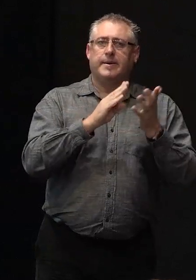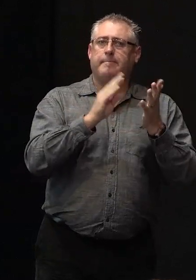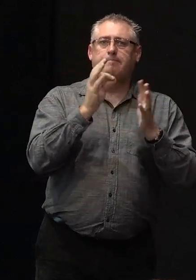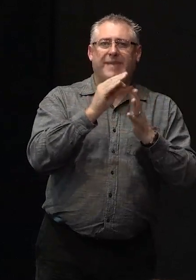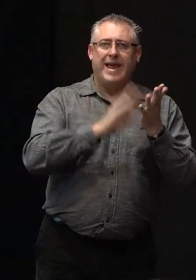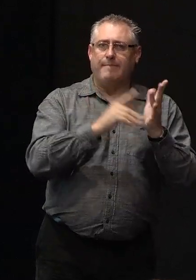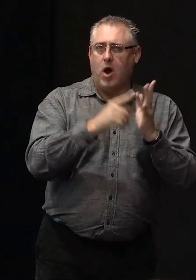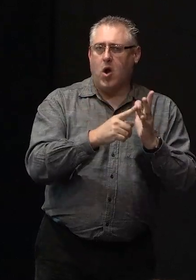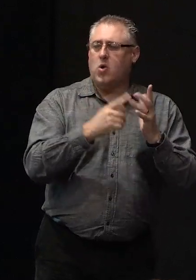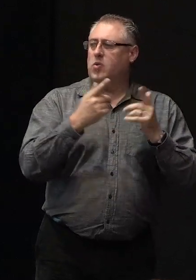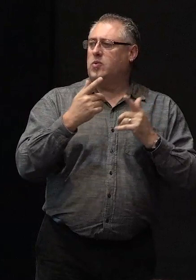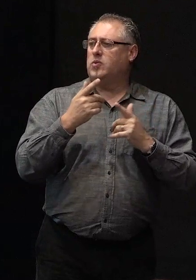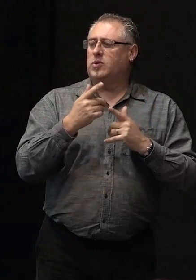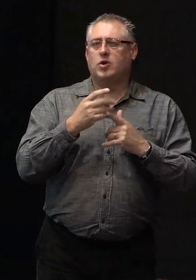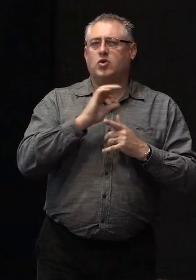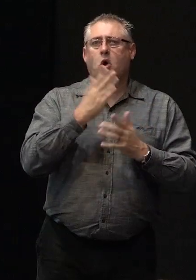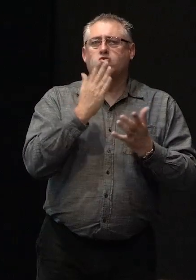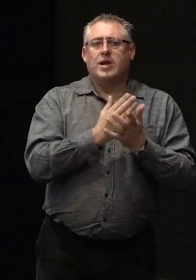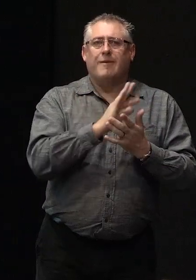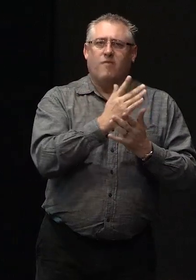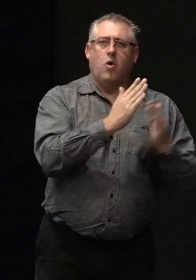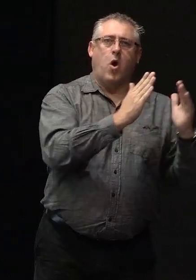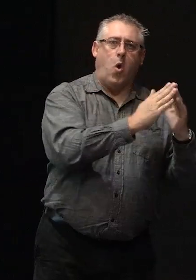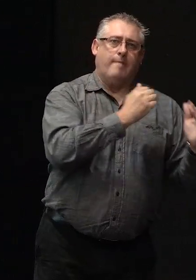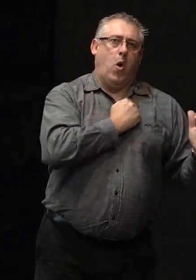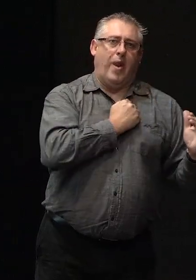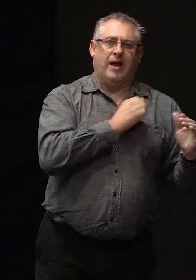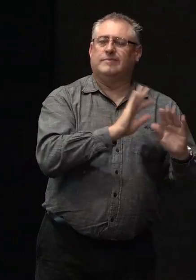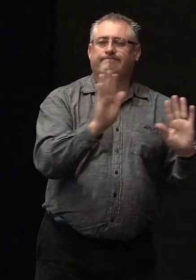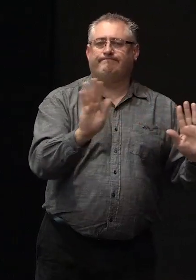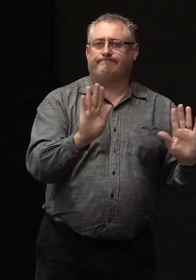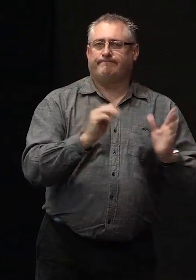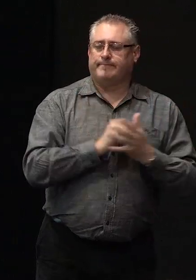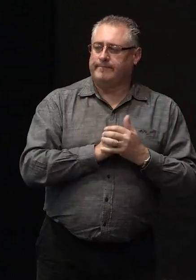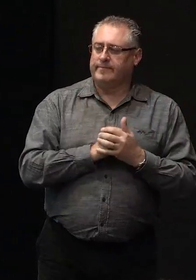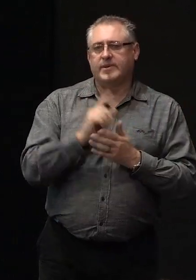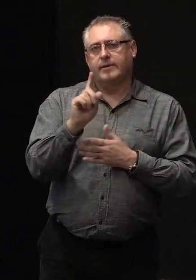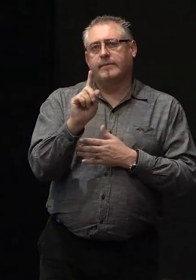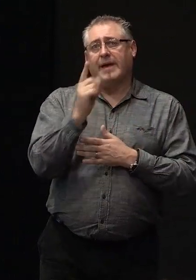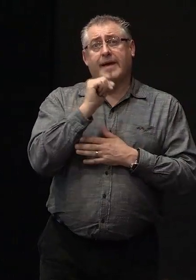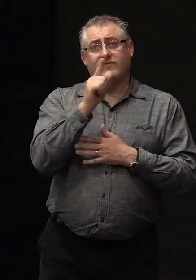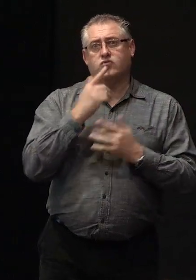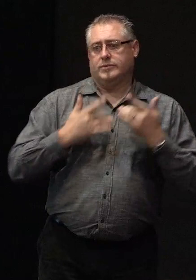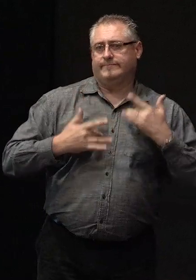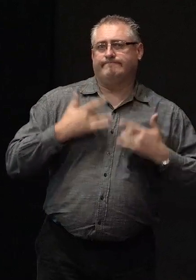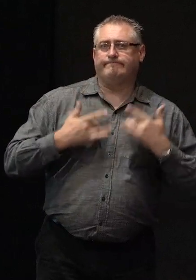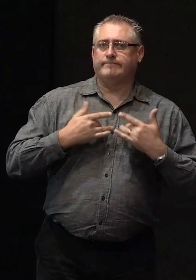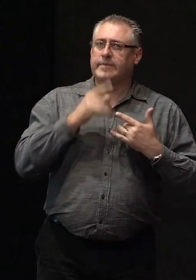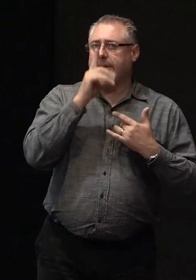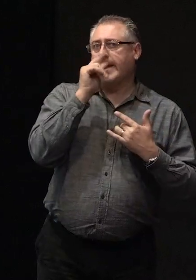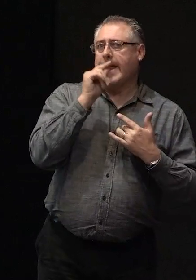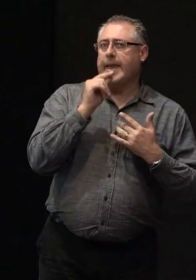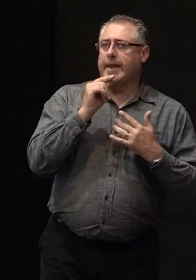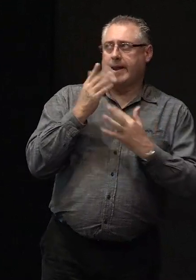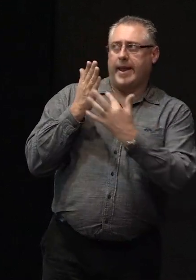it's not really for the homeowner but if you're really interested you can